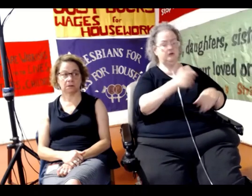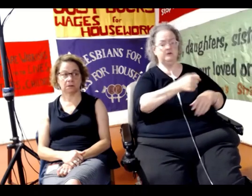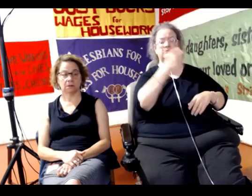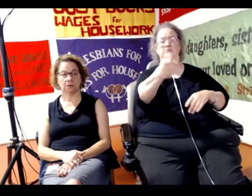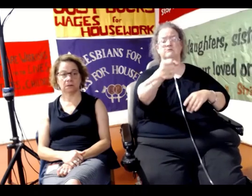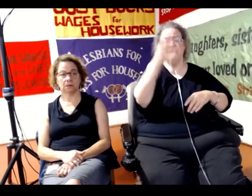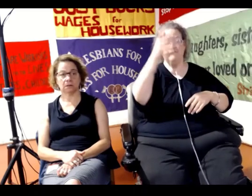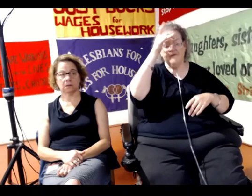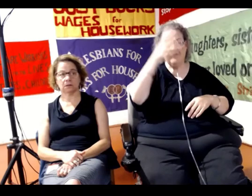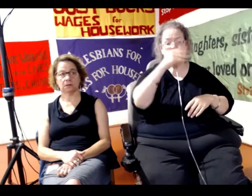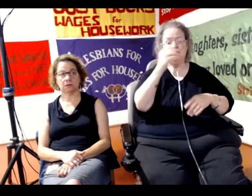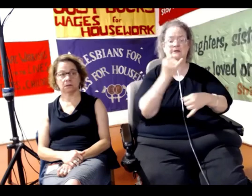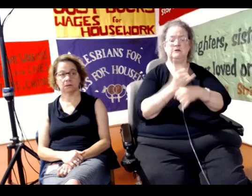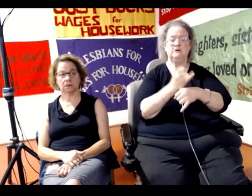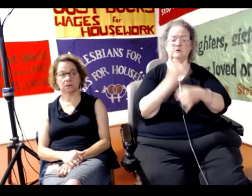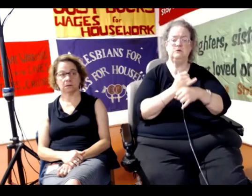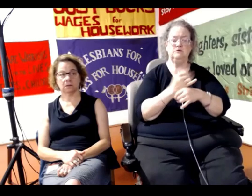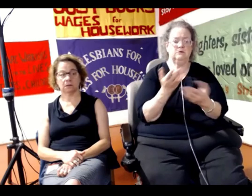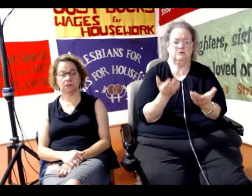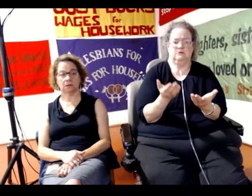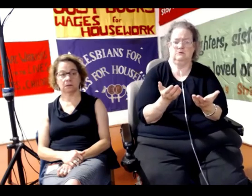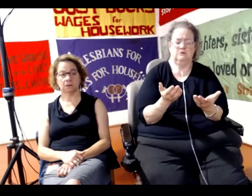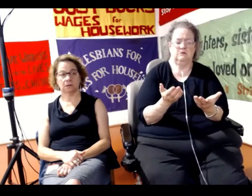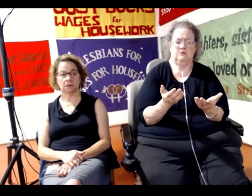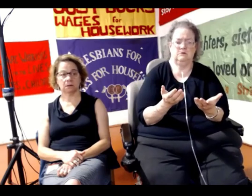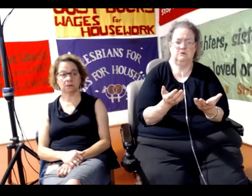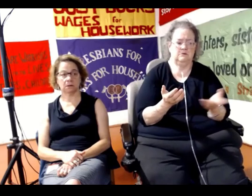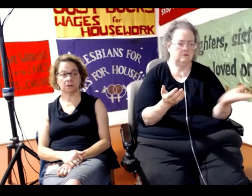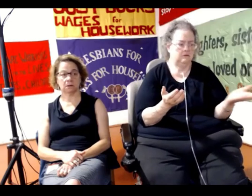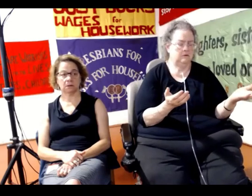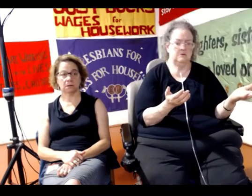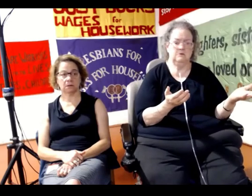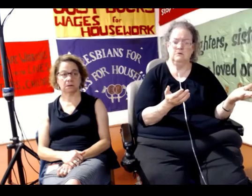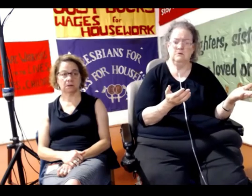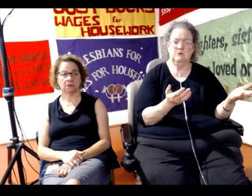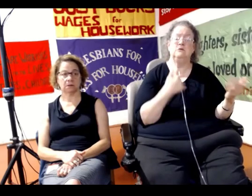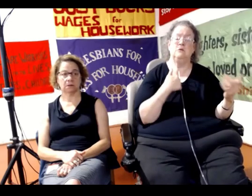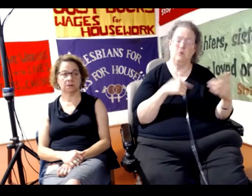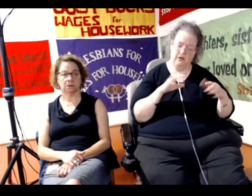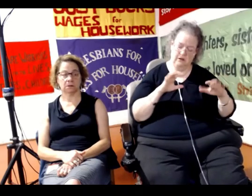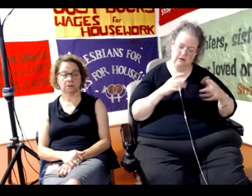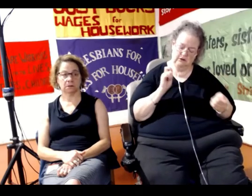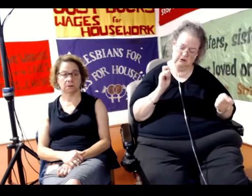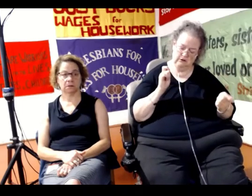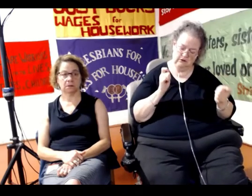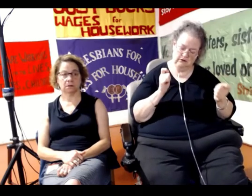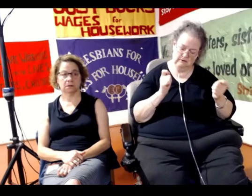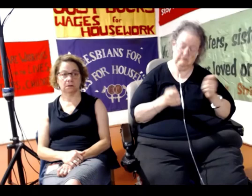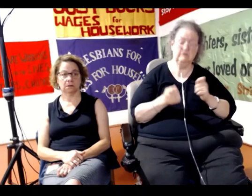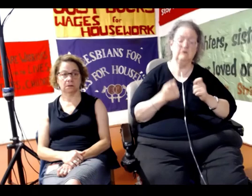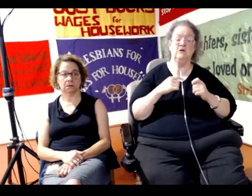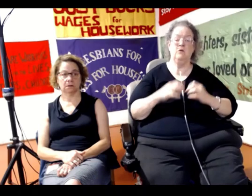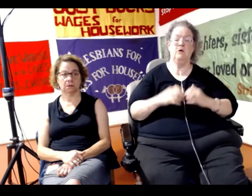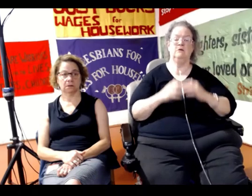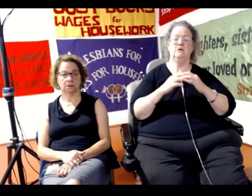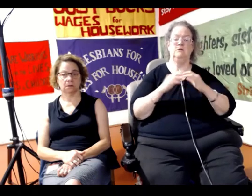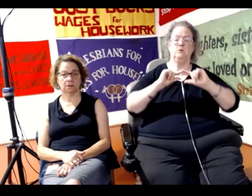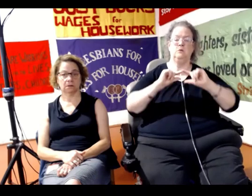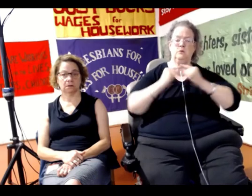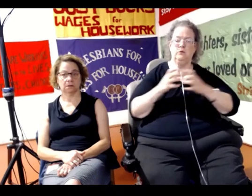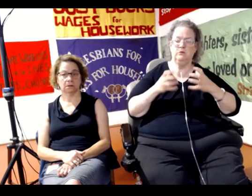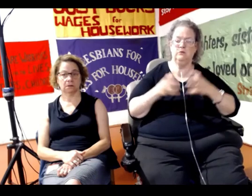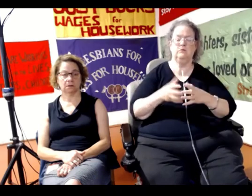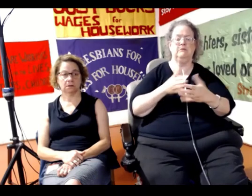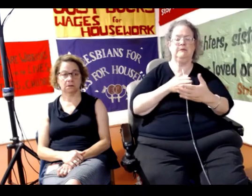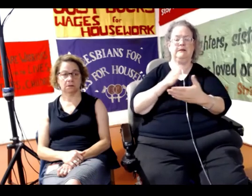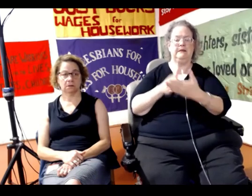We're making a big experience together. We're building our forces against state criminalization of protest